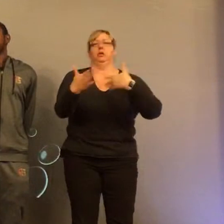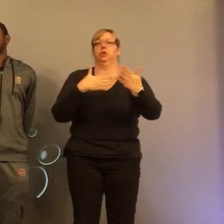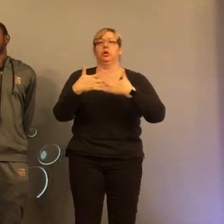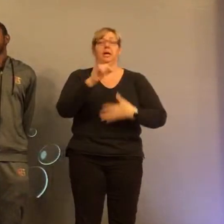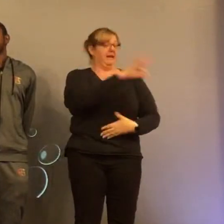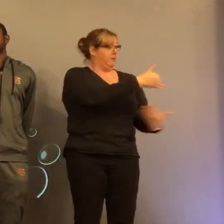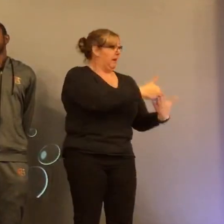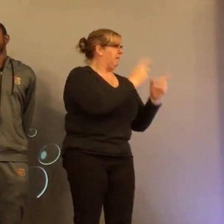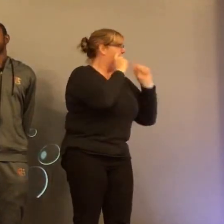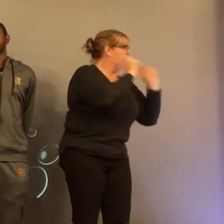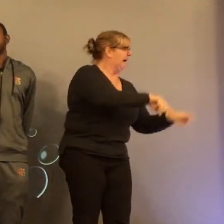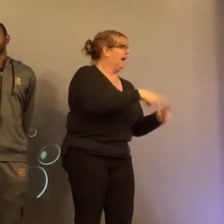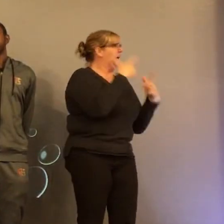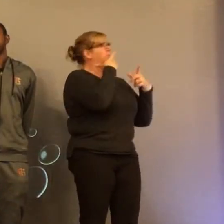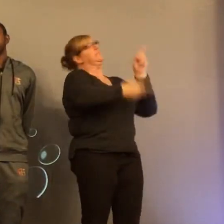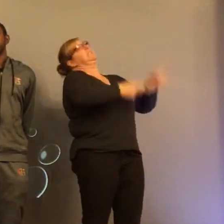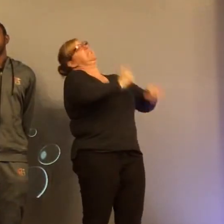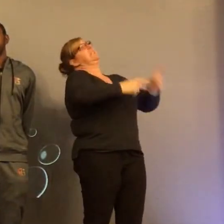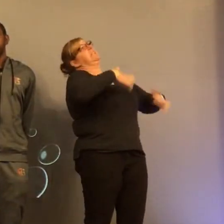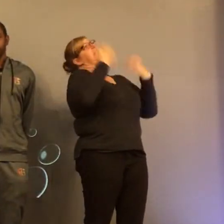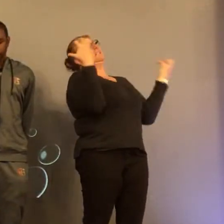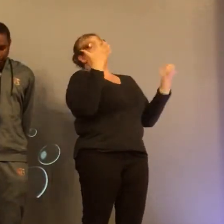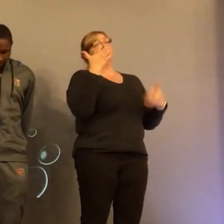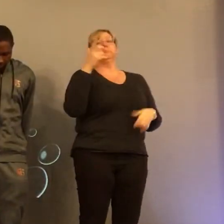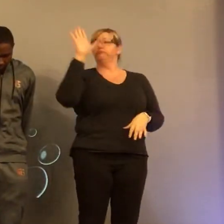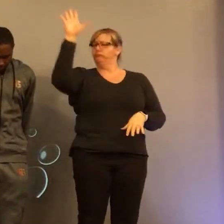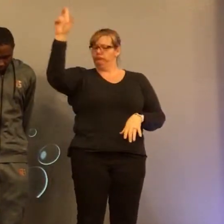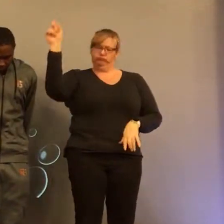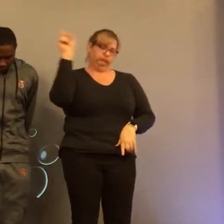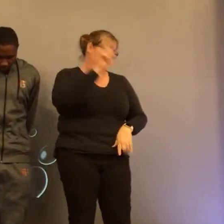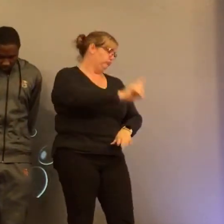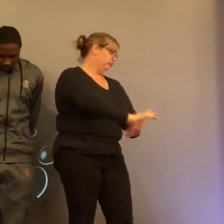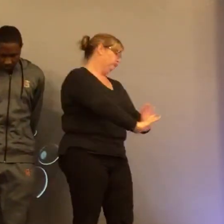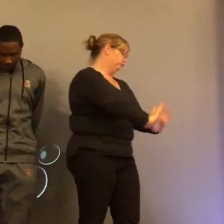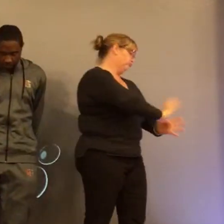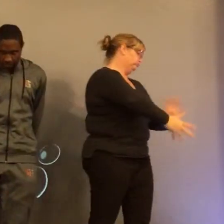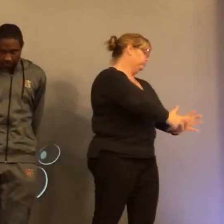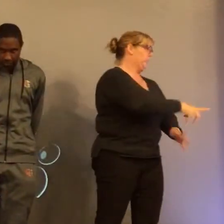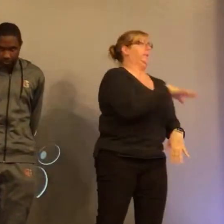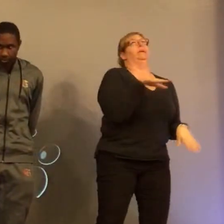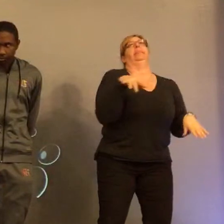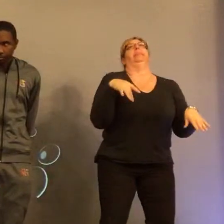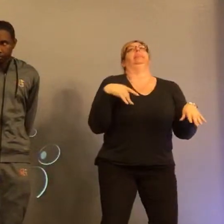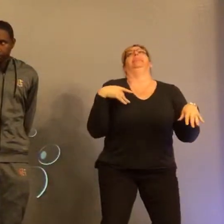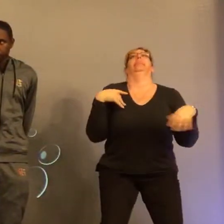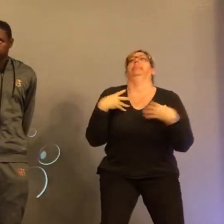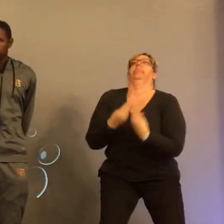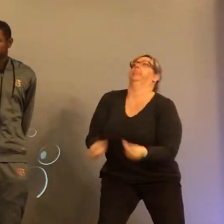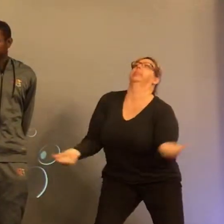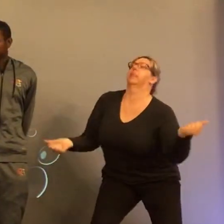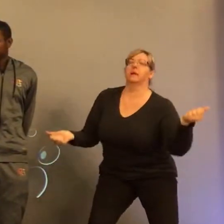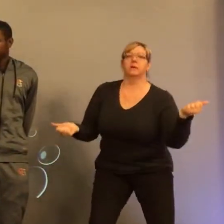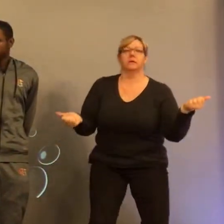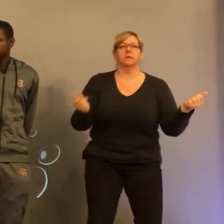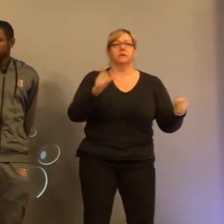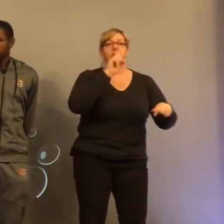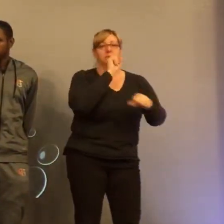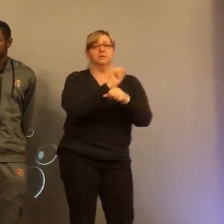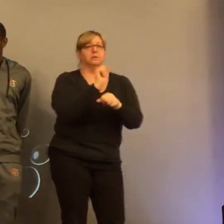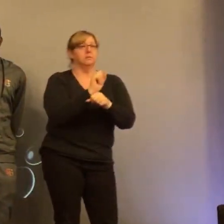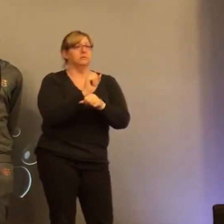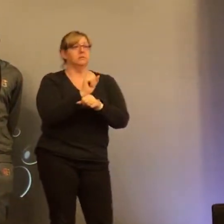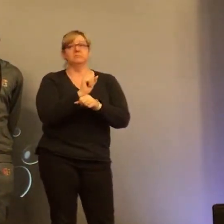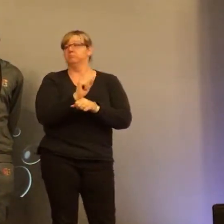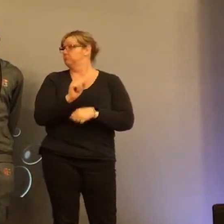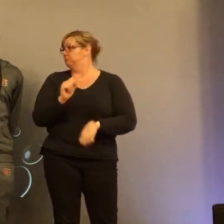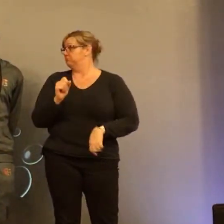were crying or acting bad he had a way of just making them melt be good stand by their parents like